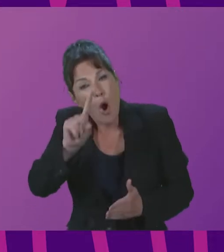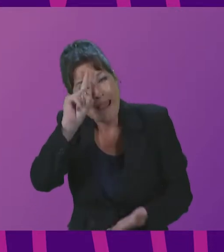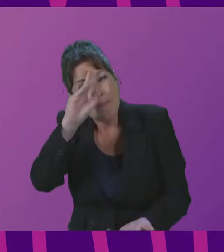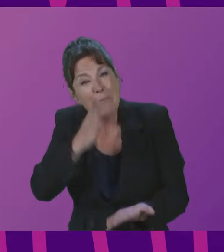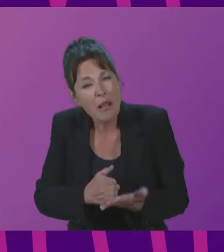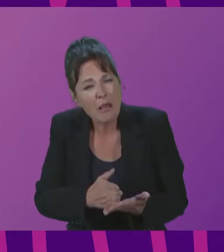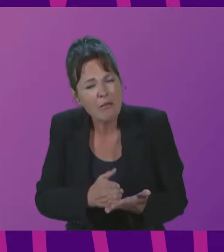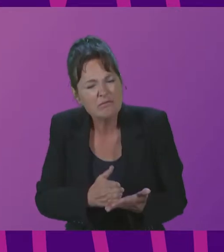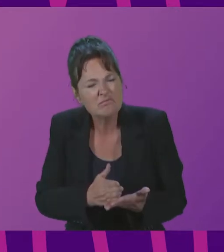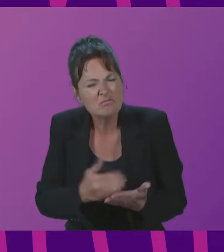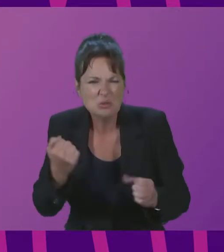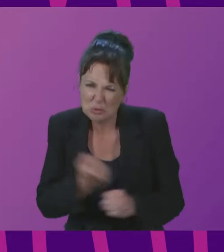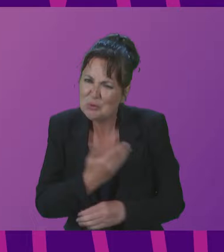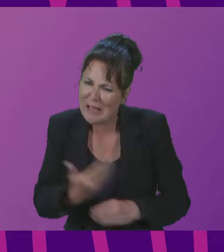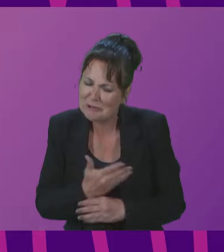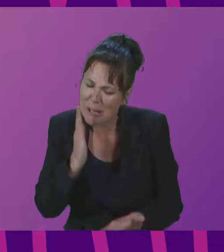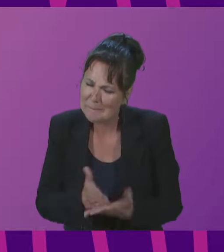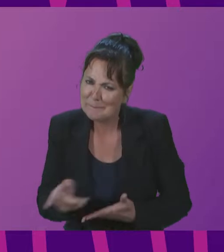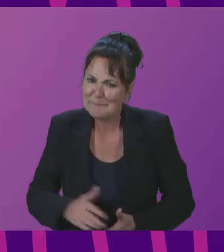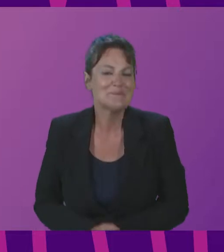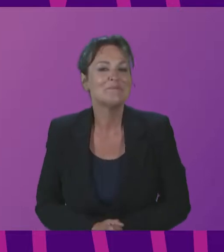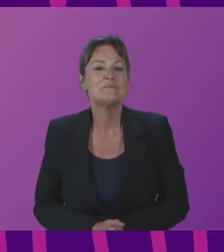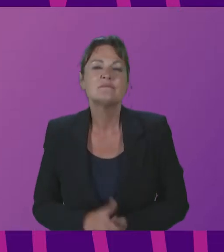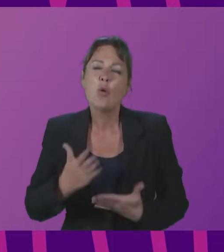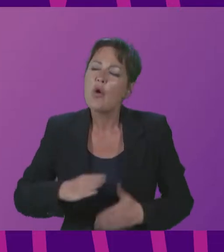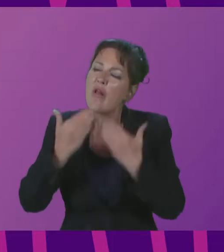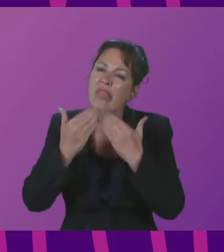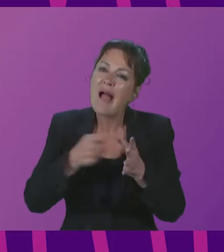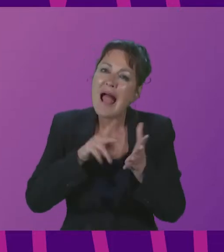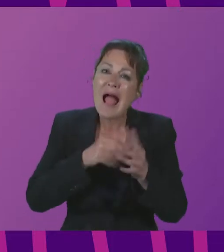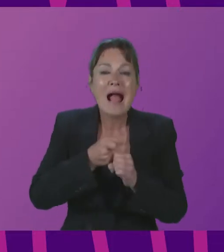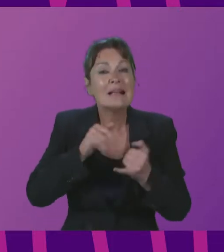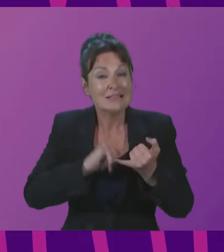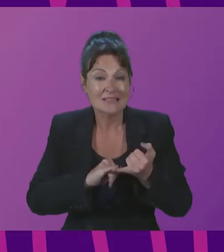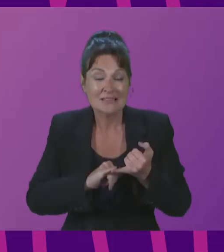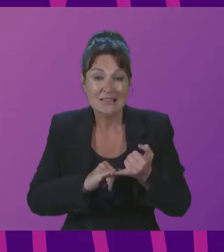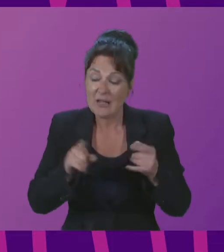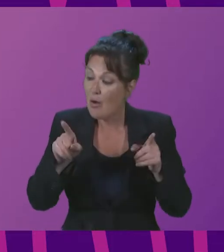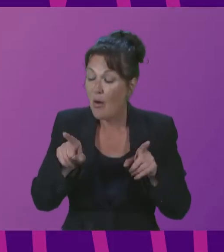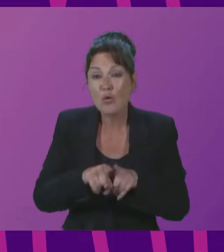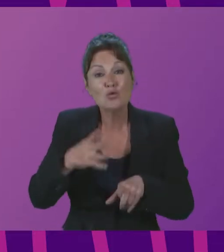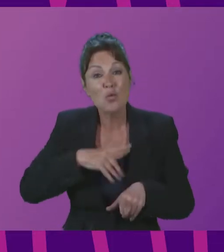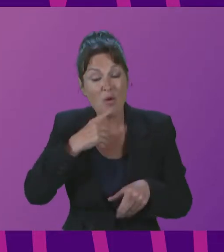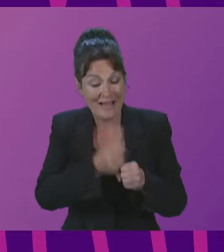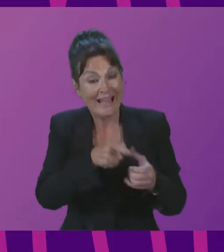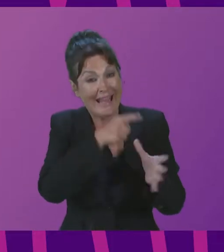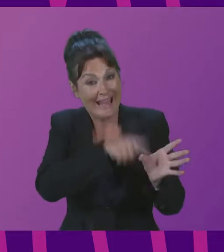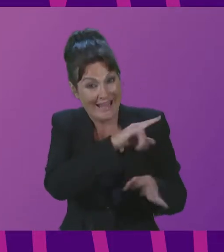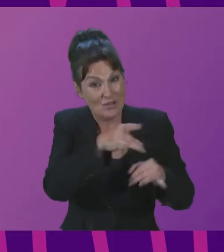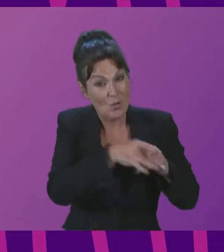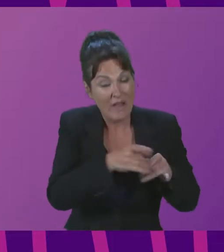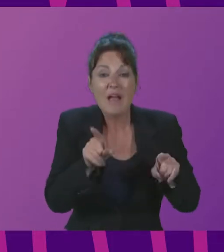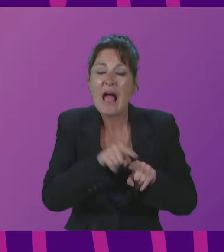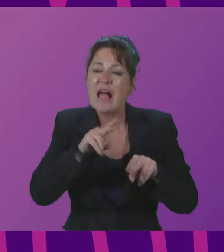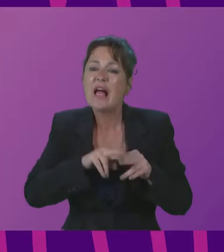with action so I want to thank Angus and I want to thank Gay and Fleur for their